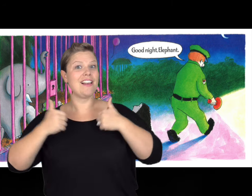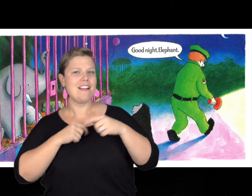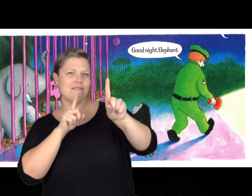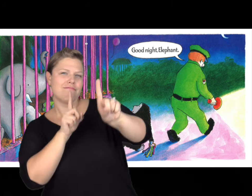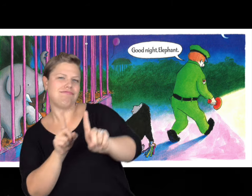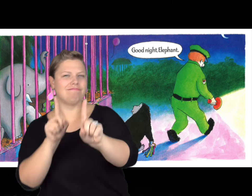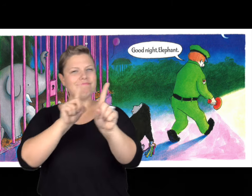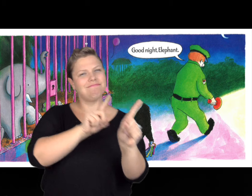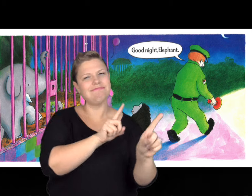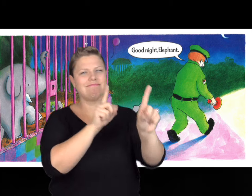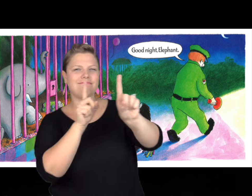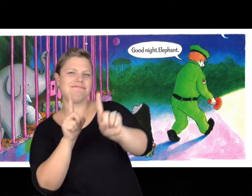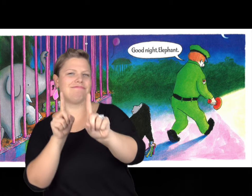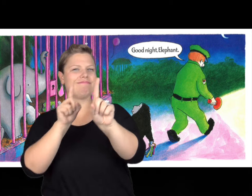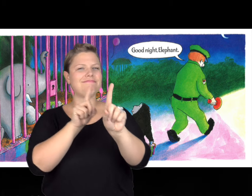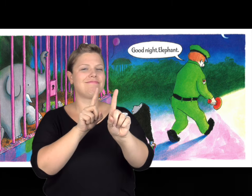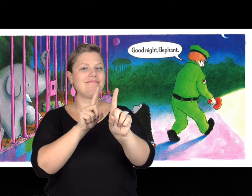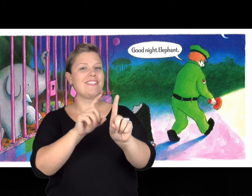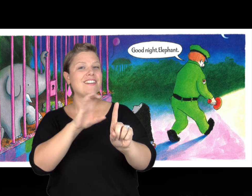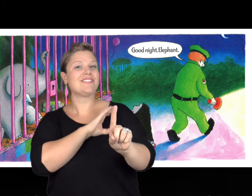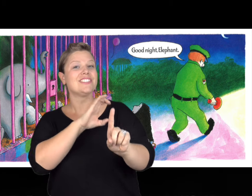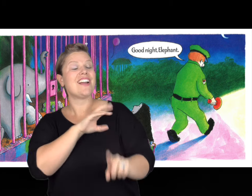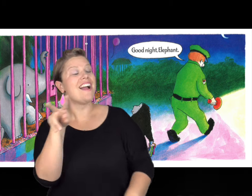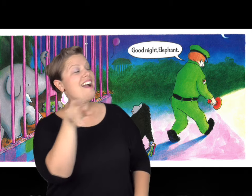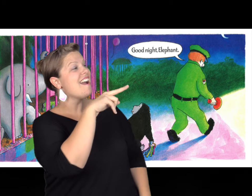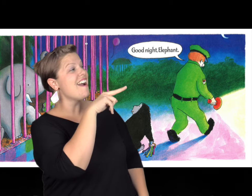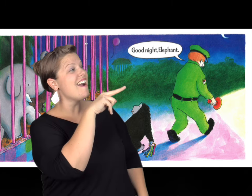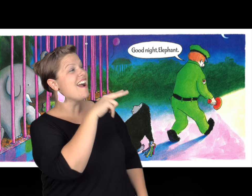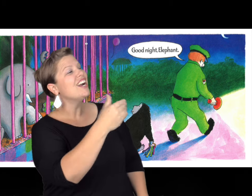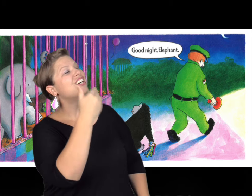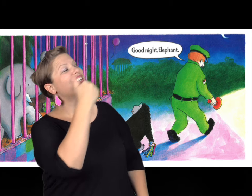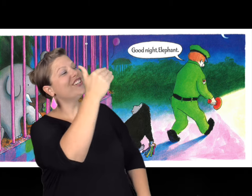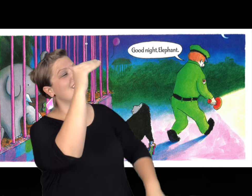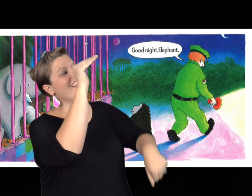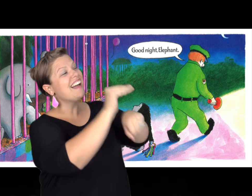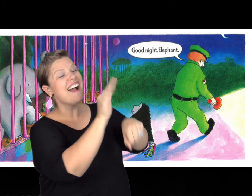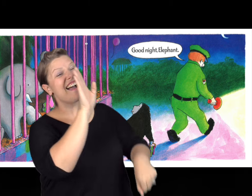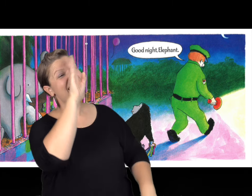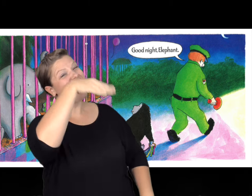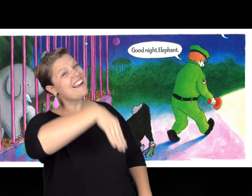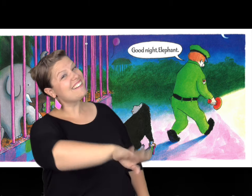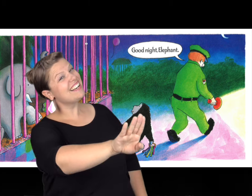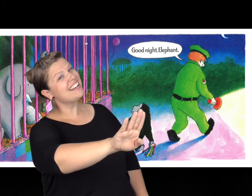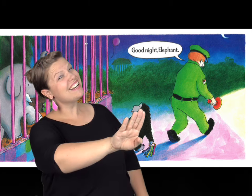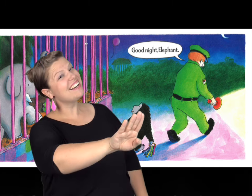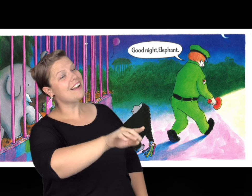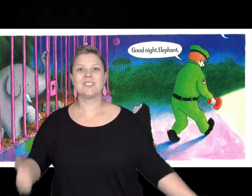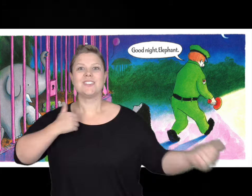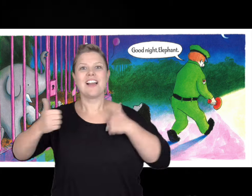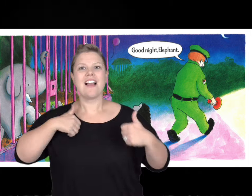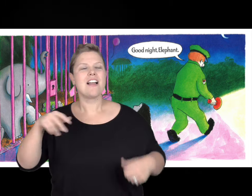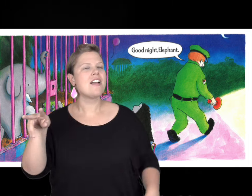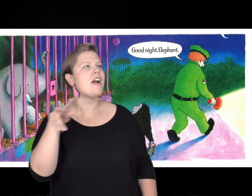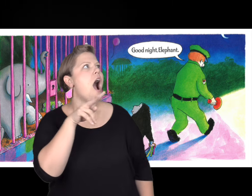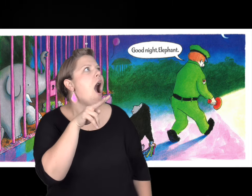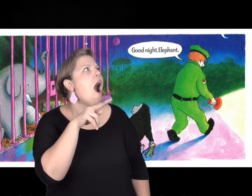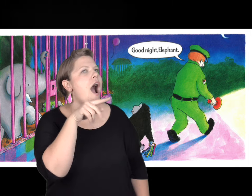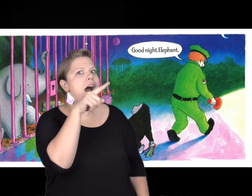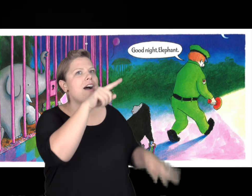The zookeeper and the gorilla were walking along. The zookeeper looked and said, Goodnight, elephant. The